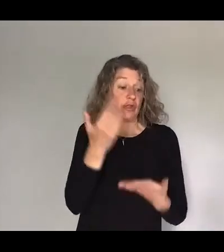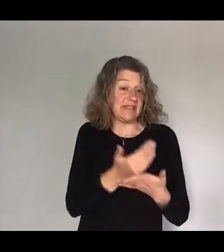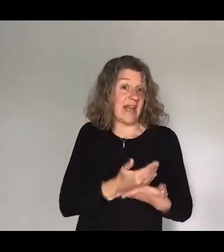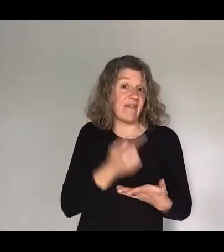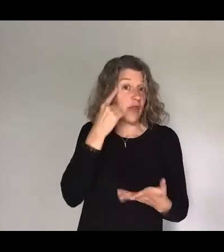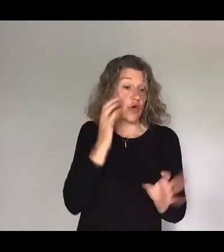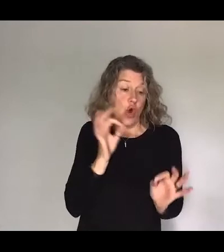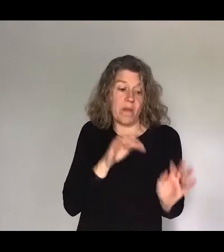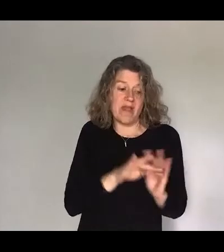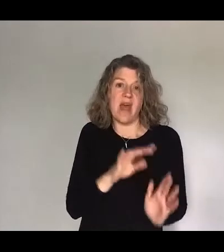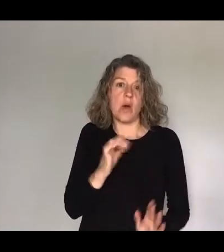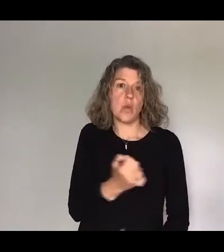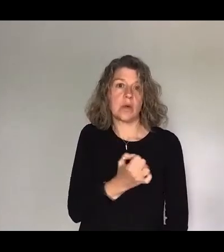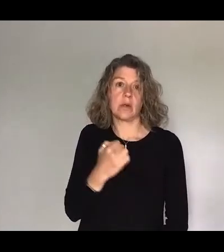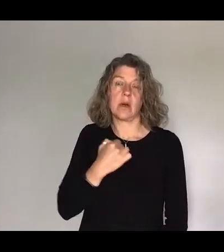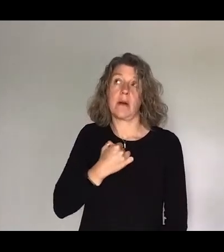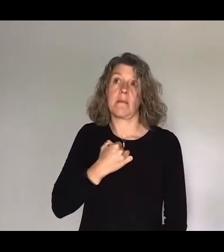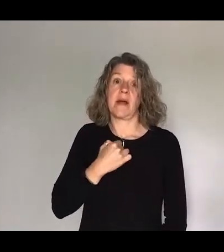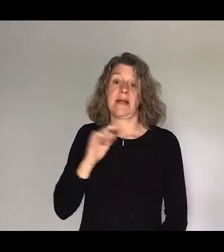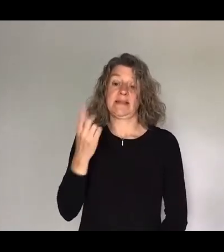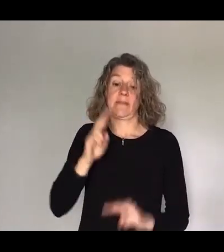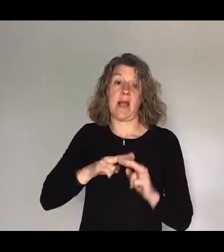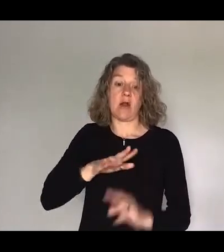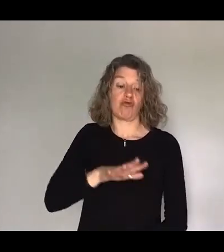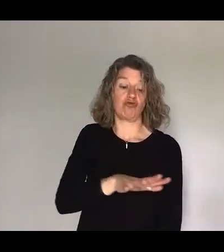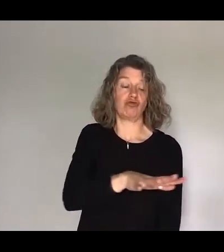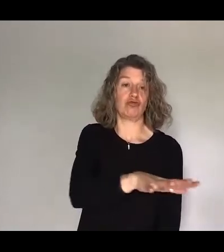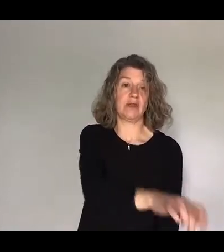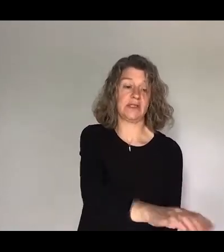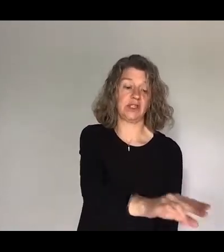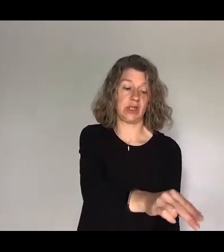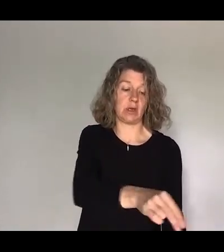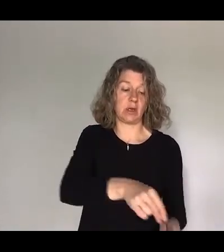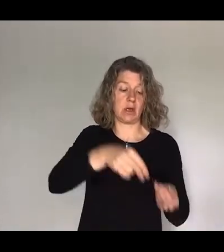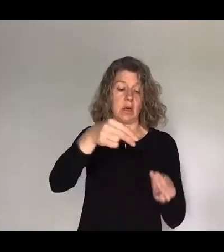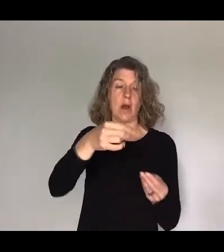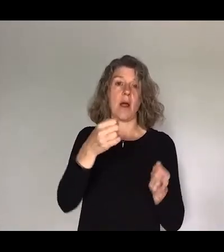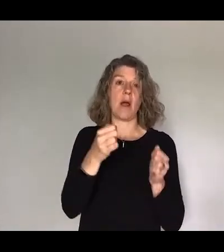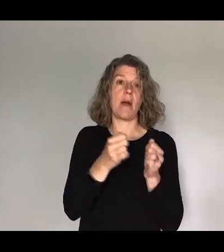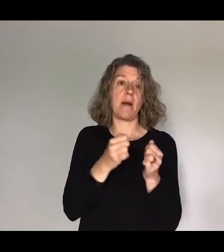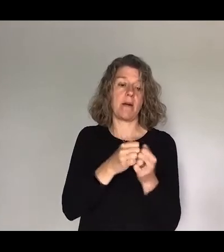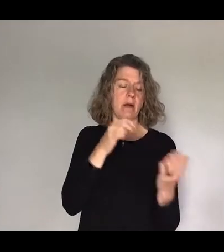he reached under pulls out this piece of paper starts trying to read my handwriting